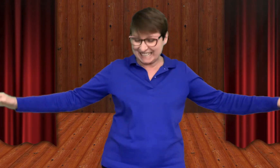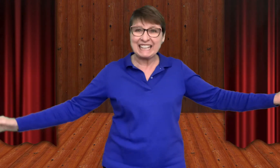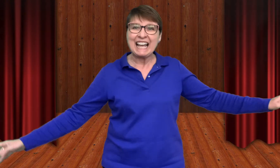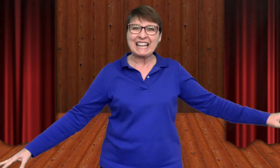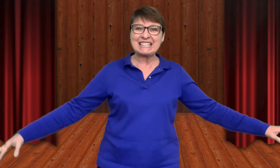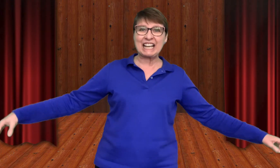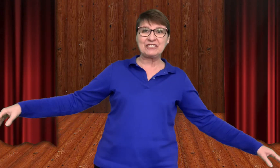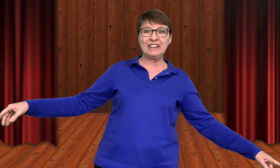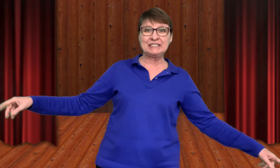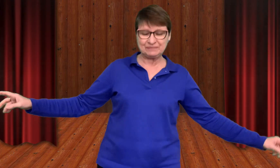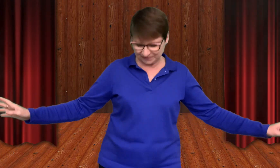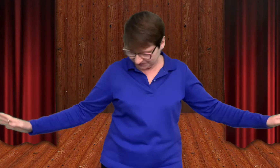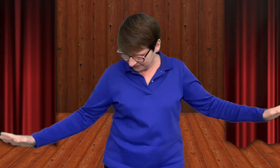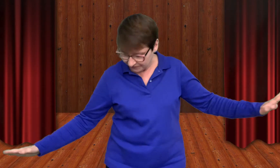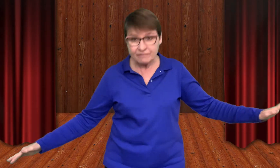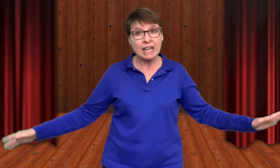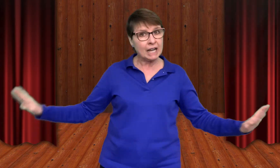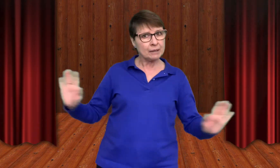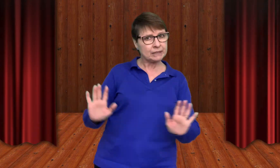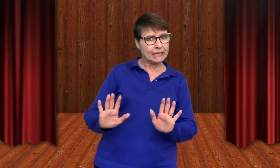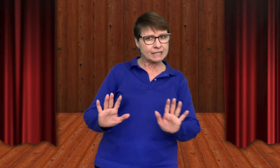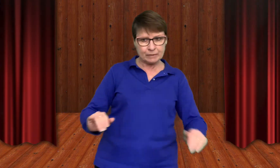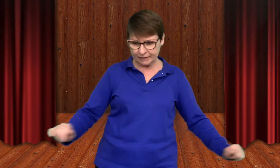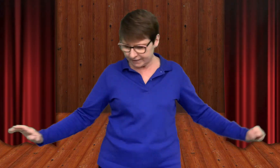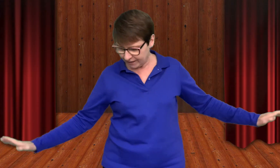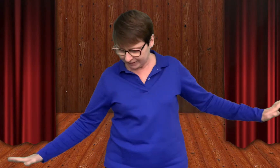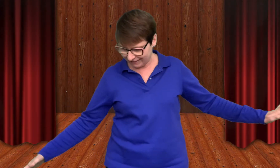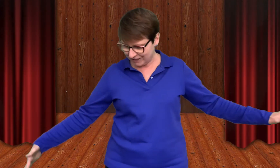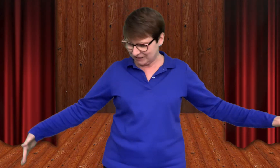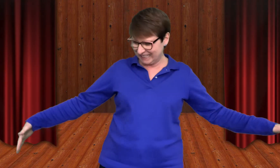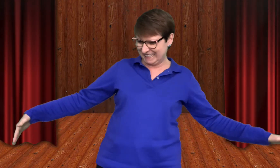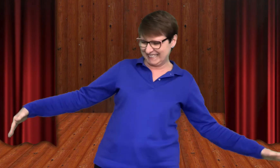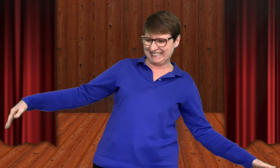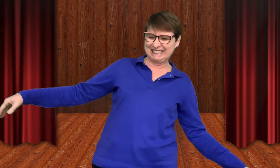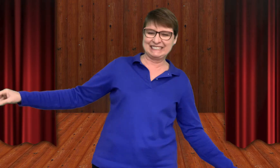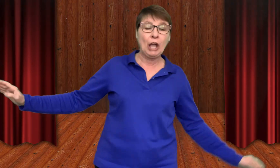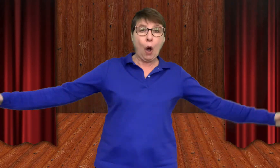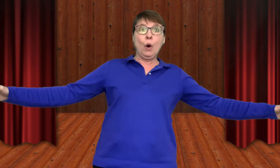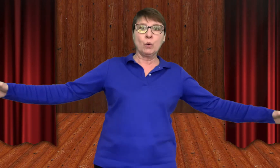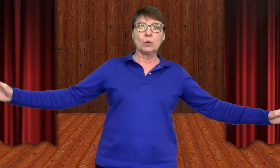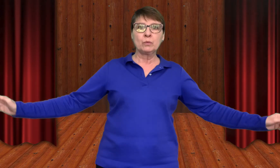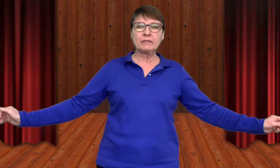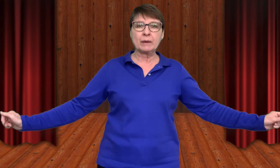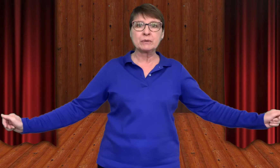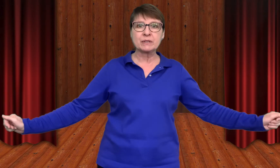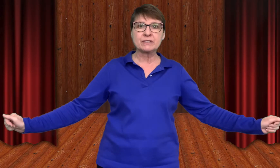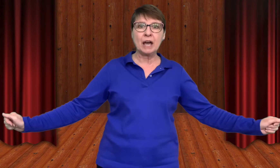That's kind of fun. I'm glad it's moving slowly though. We've come to a stop.